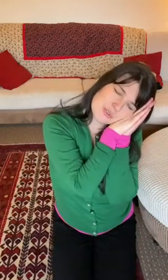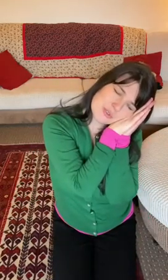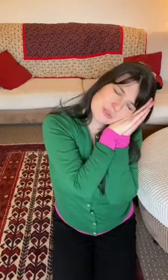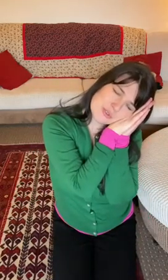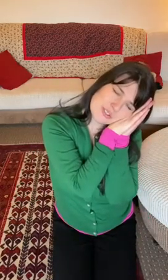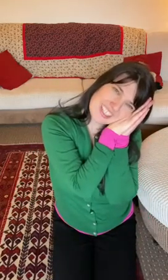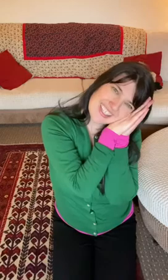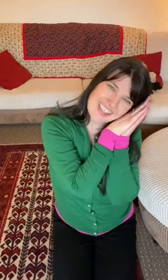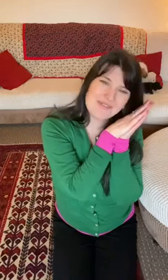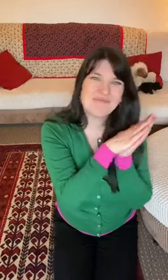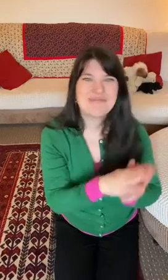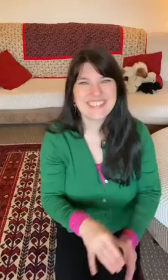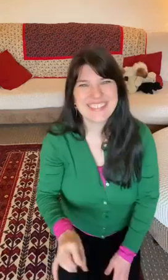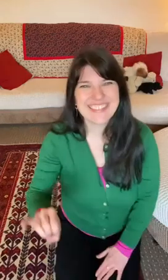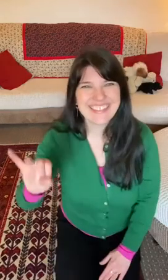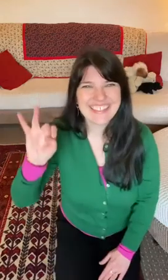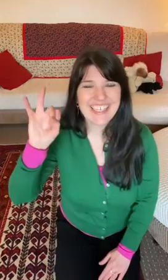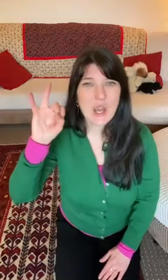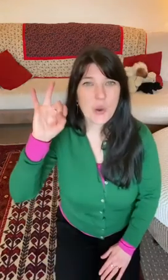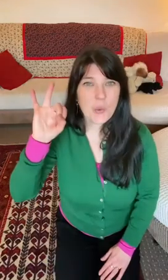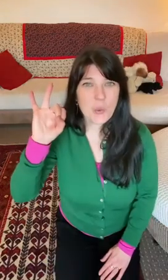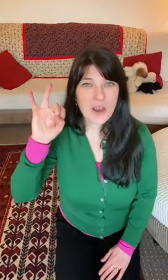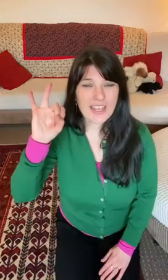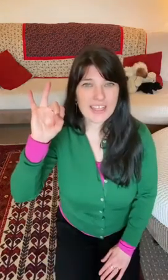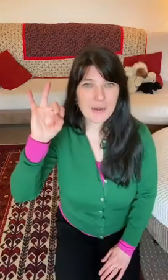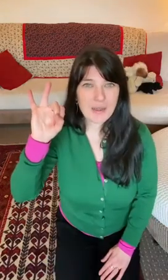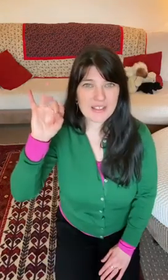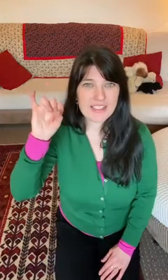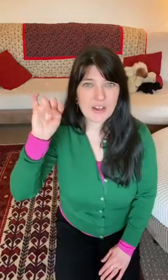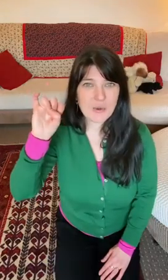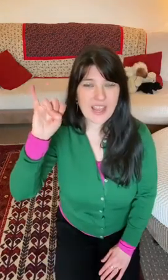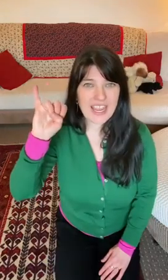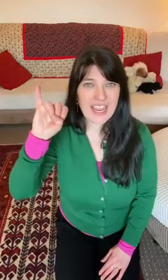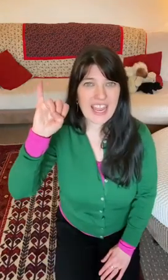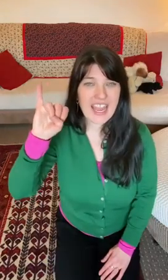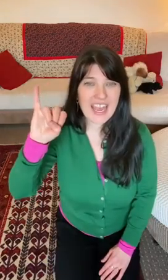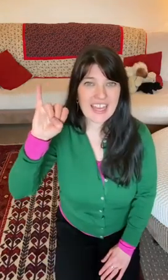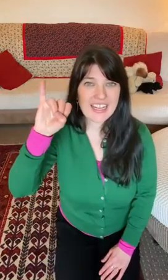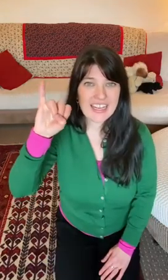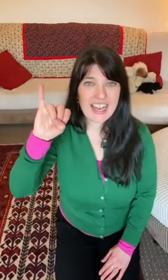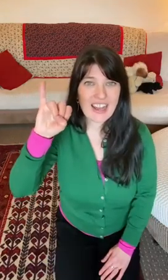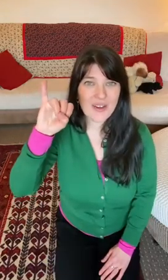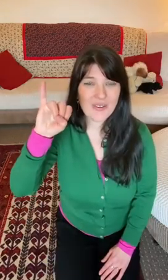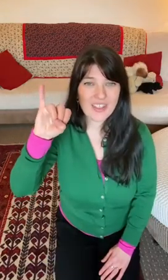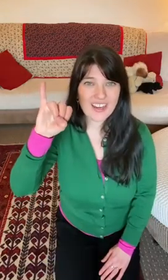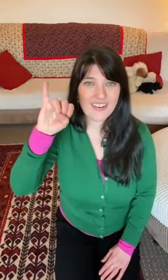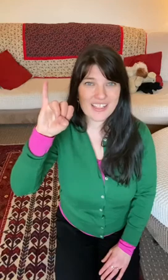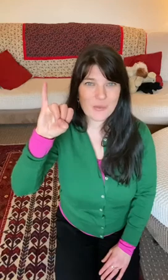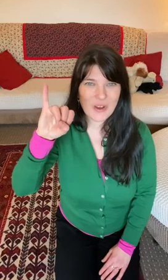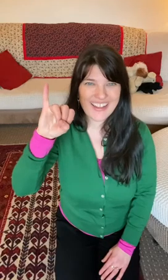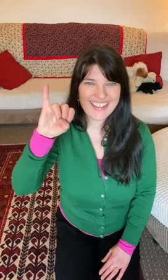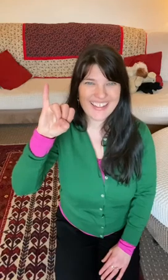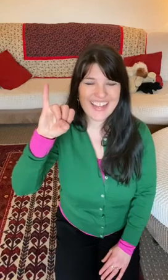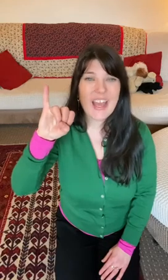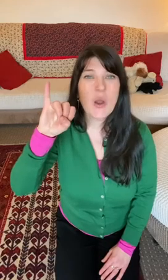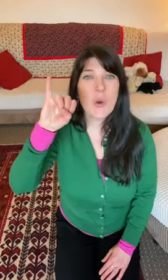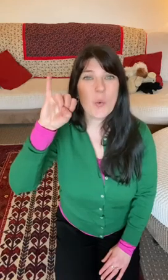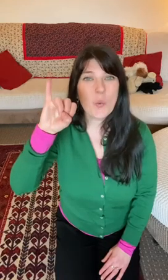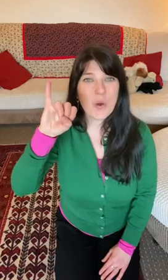Like that? One melts away and now there is one. One